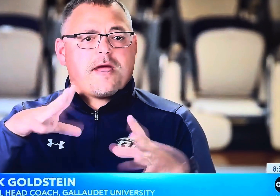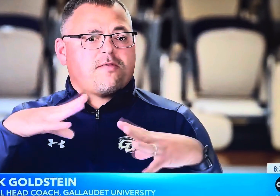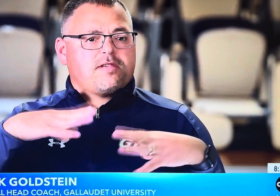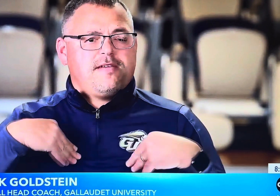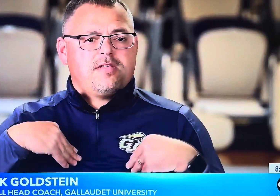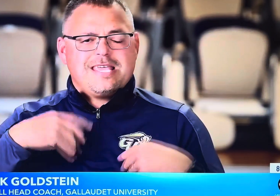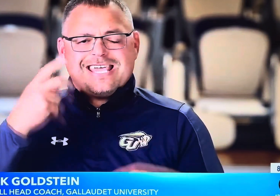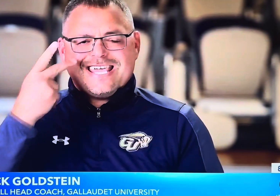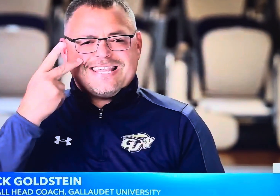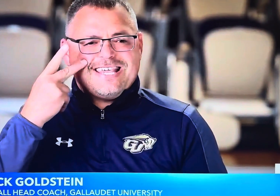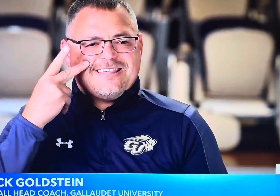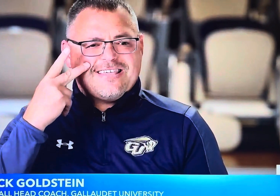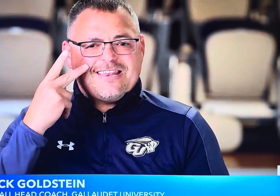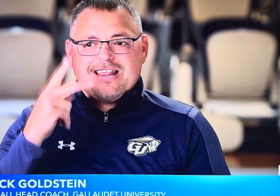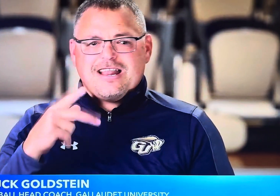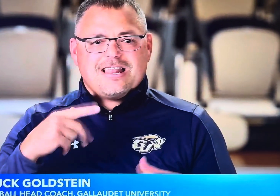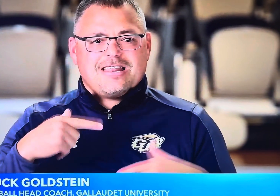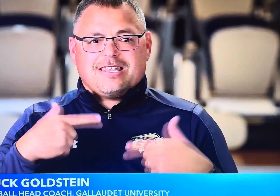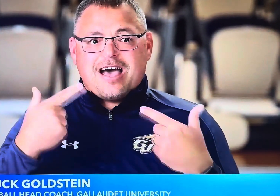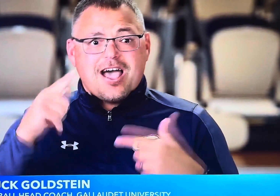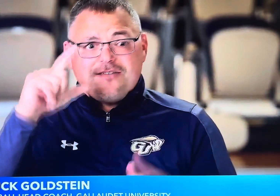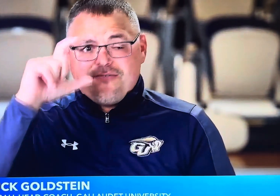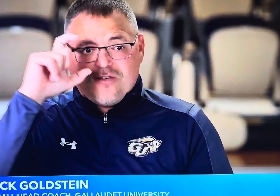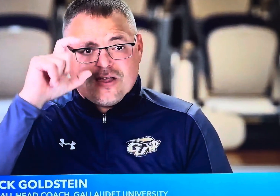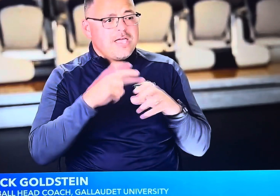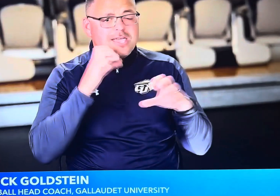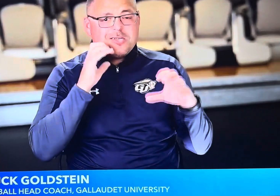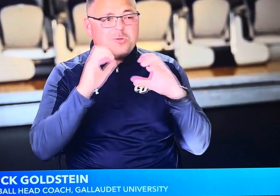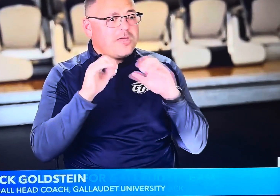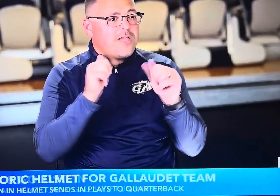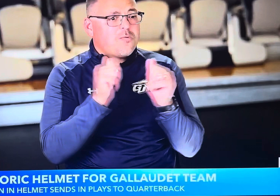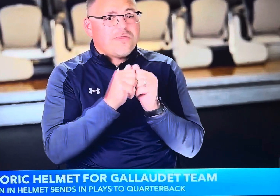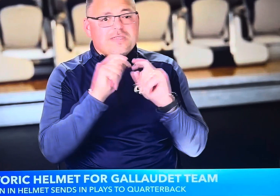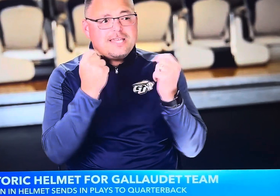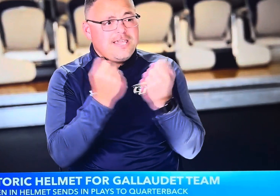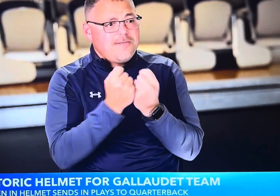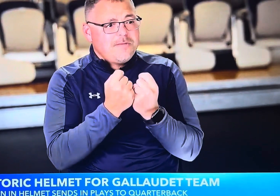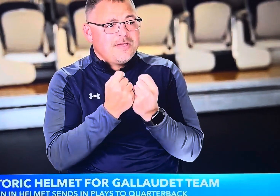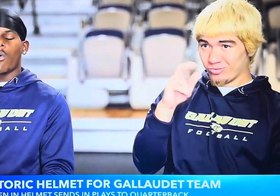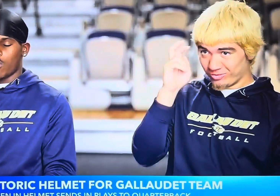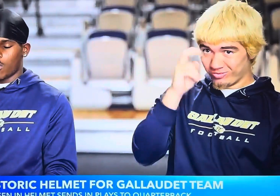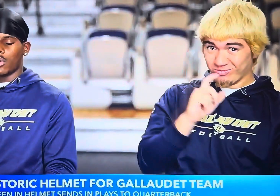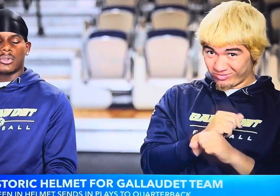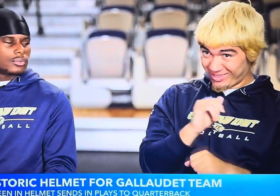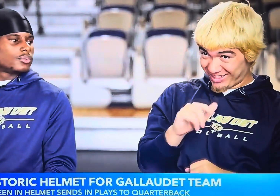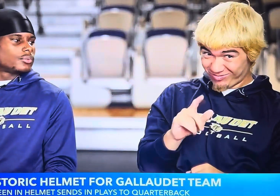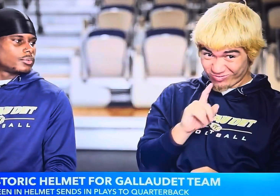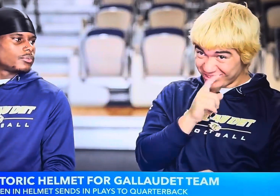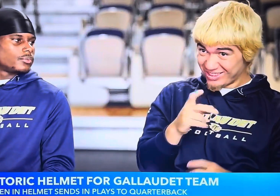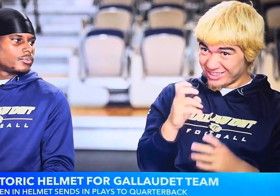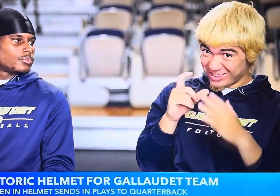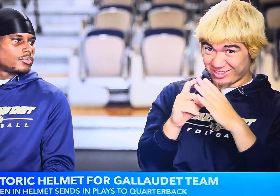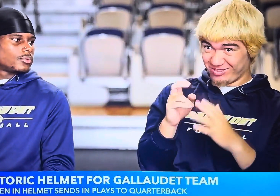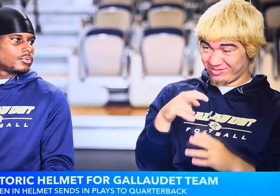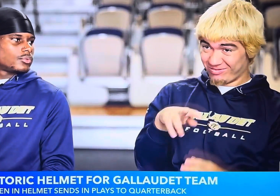Quarterback receives it he sees it live he communicates with the team. Just realizing like is this for real?